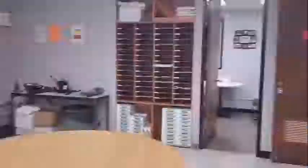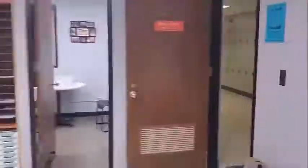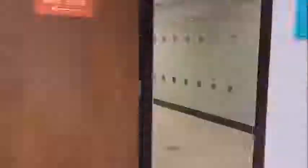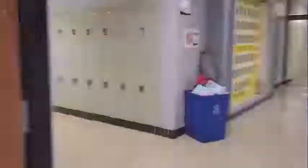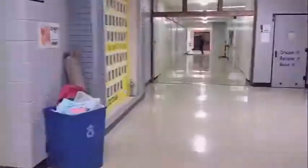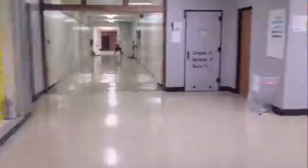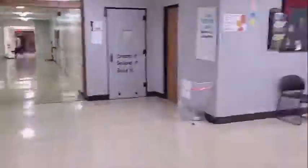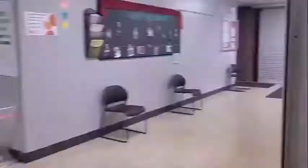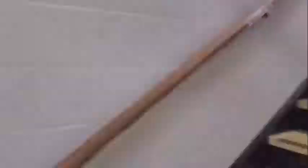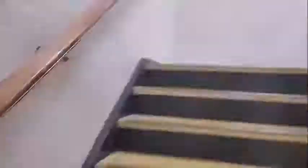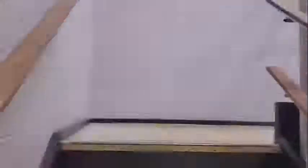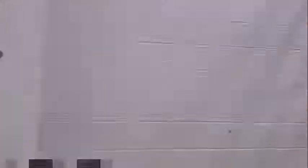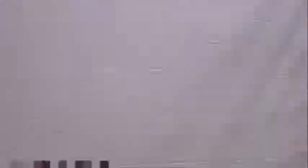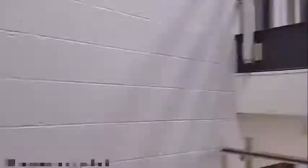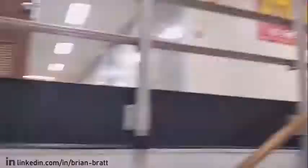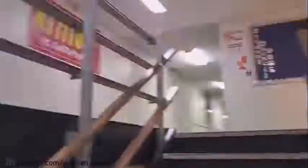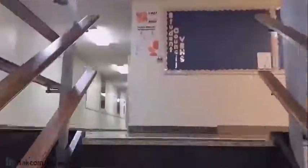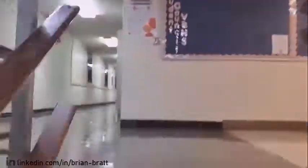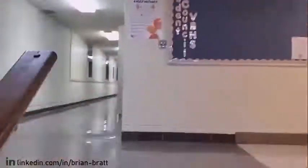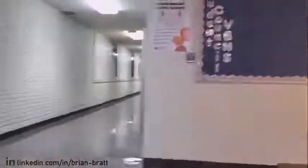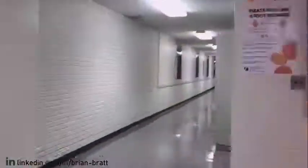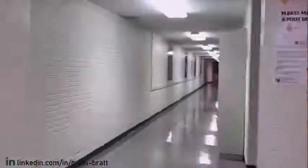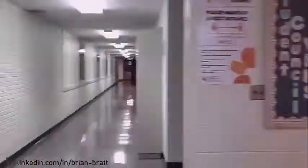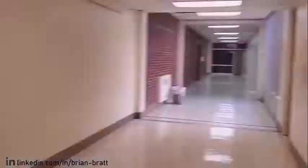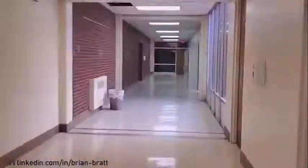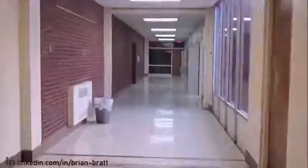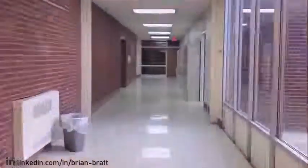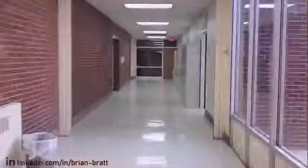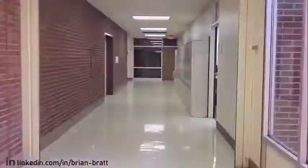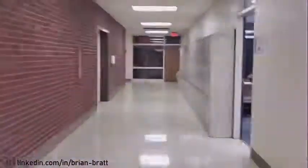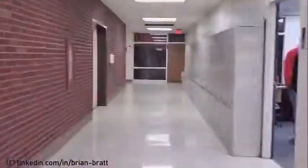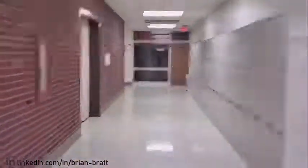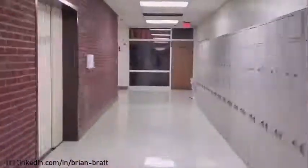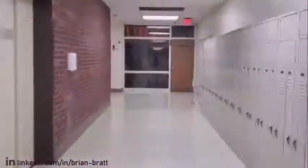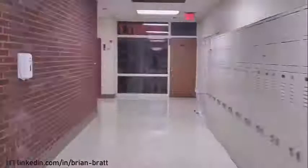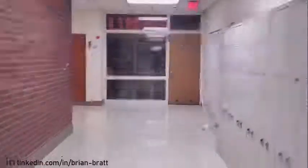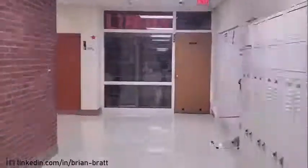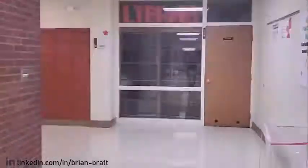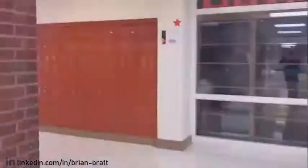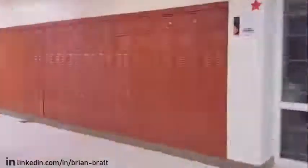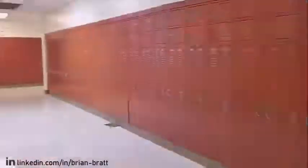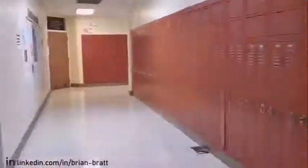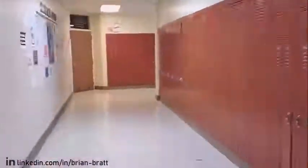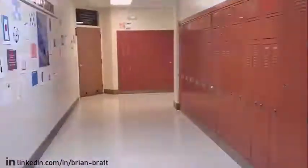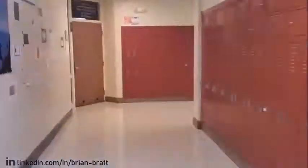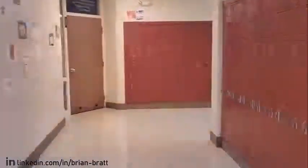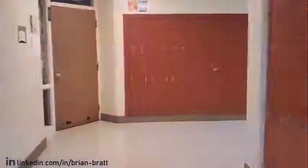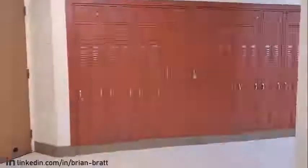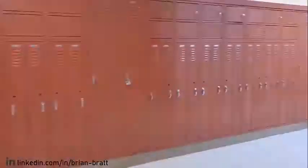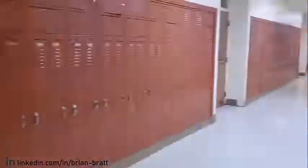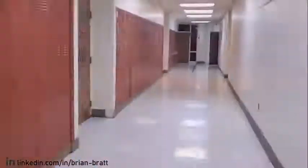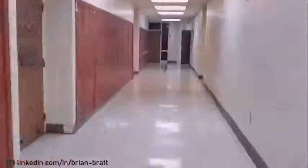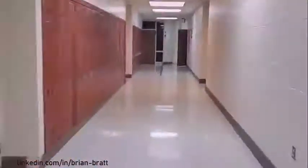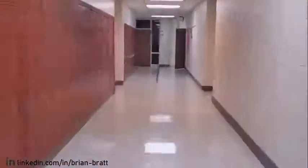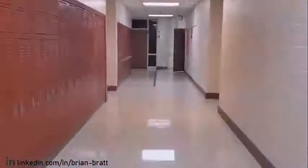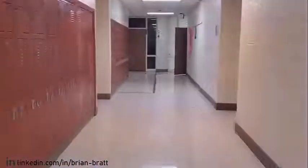Welcome back to the Interviewing People CareerCast, featuring highlights from the full-length interview with Carrie Homme, an Associate Professor of Writing,